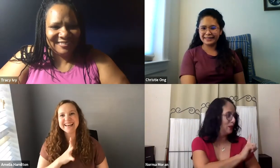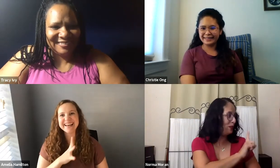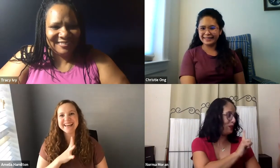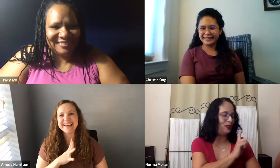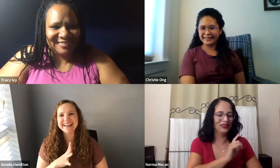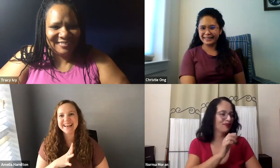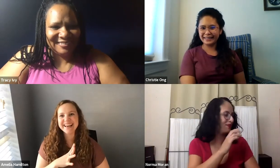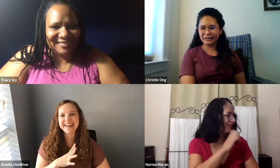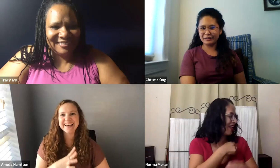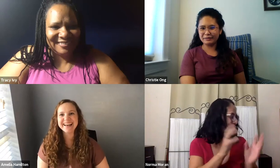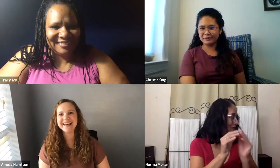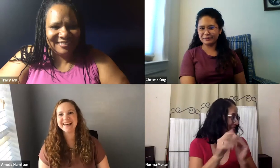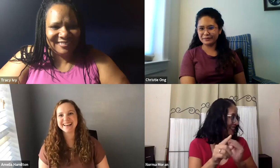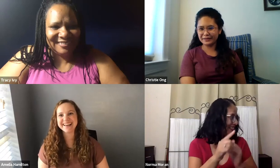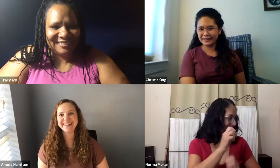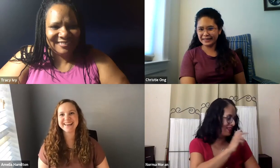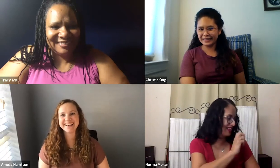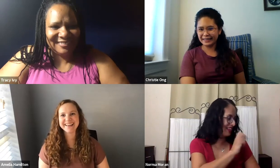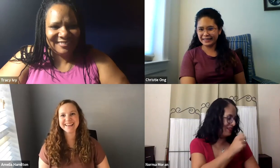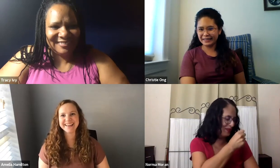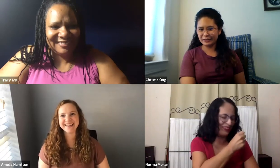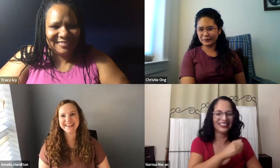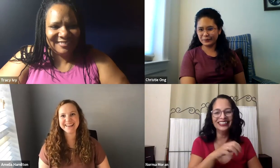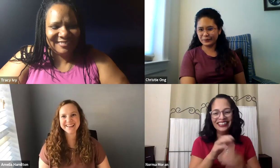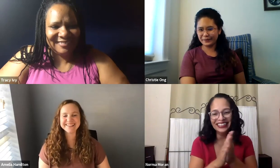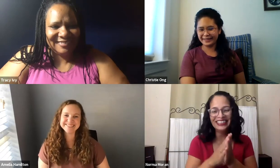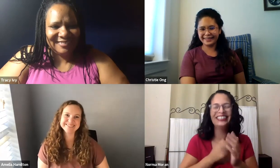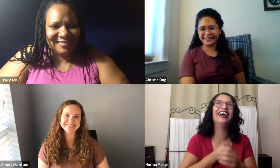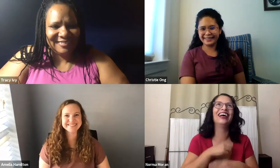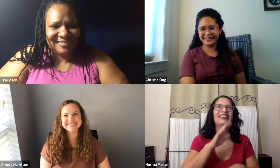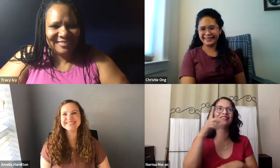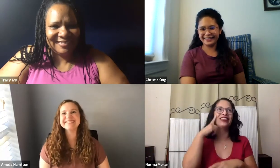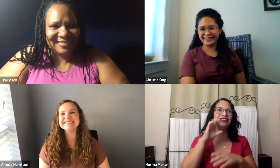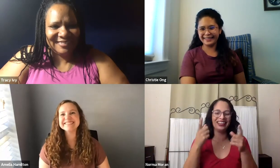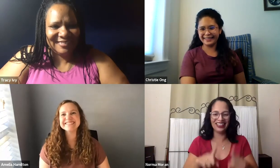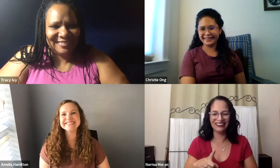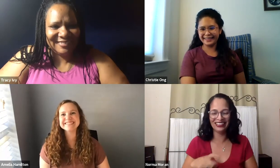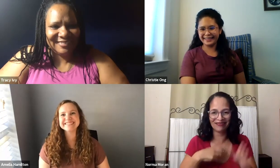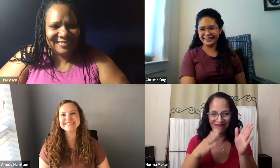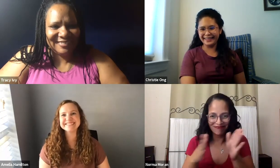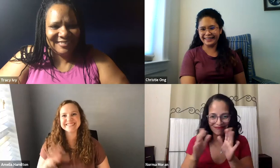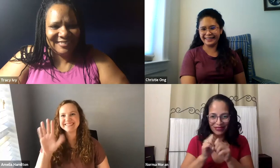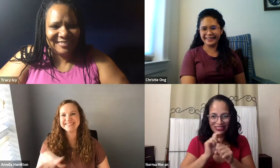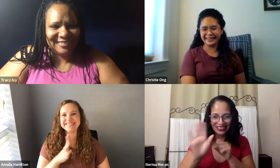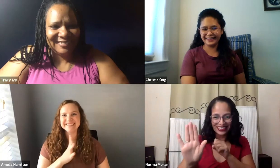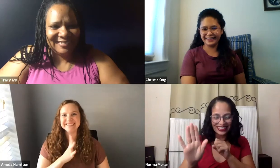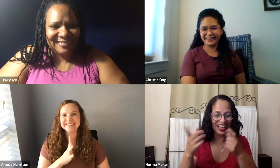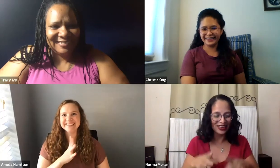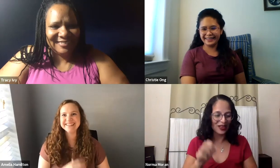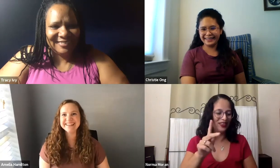Sorry, I'm a little distracted. I have a little friend here. Okay, hang on one second. I'm in a meeting. Okay. Sorry. I knew this would happen. I knew that a